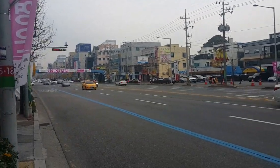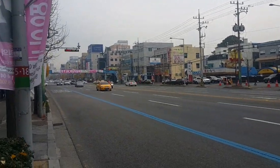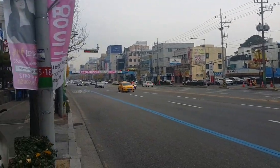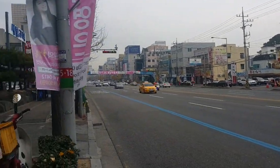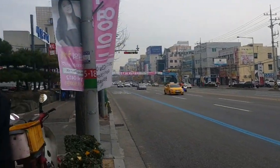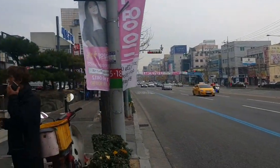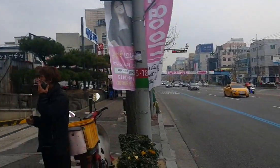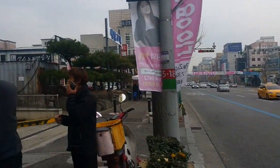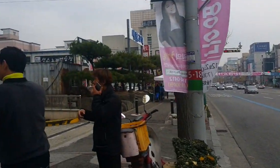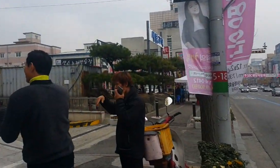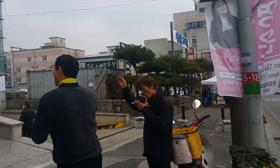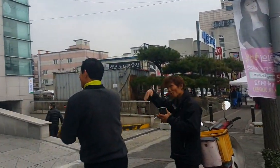For more